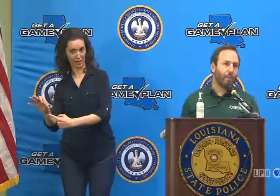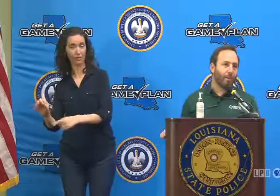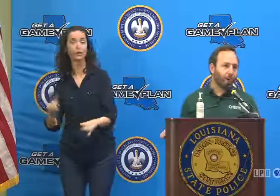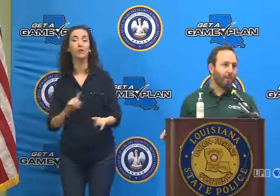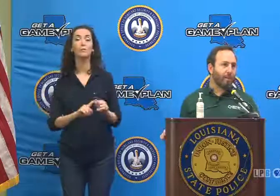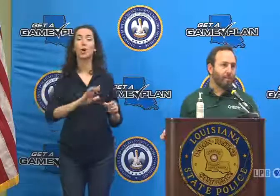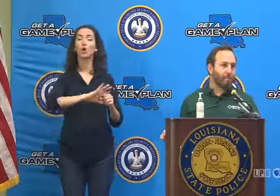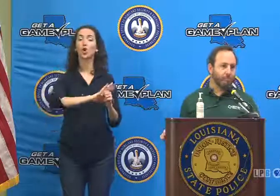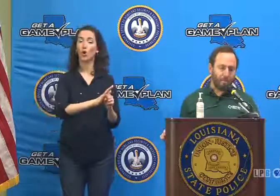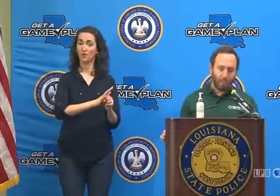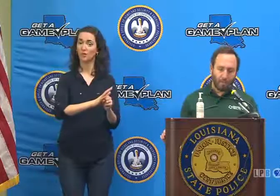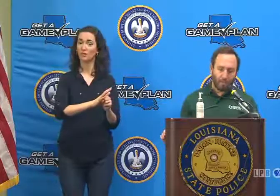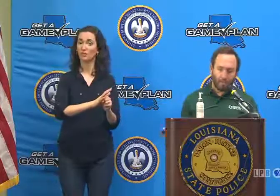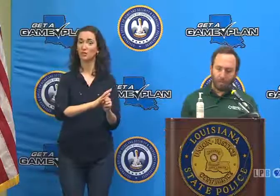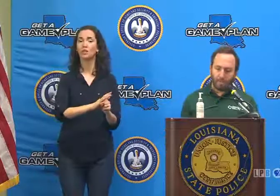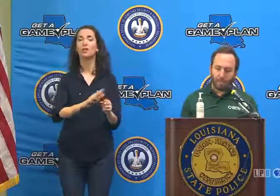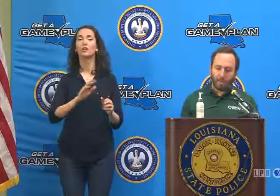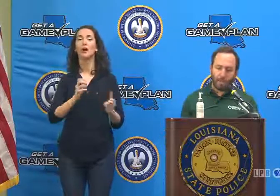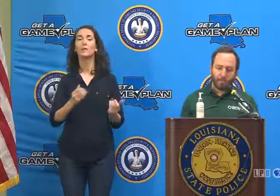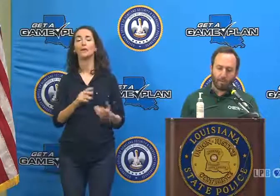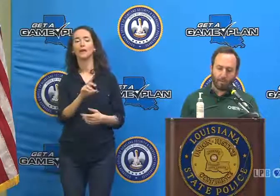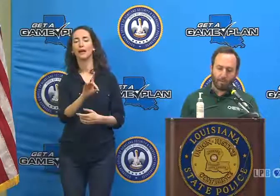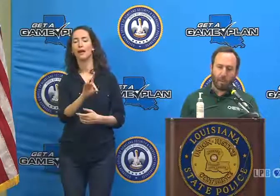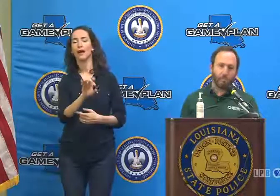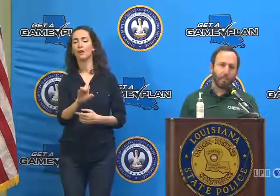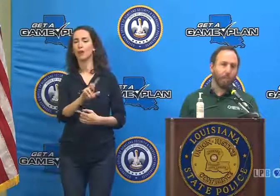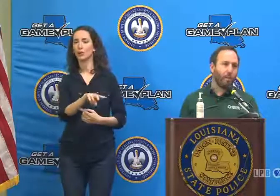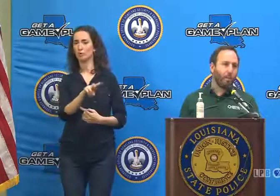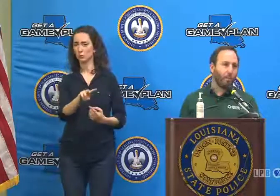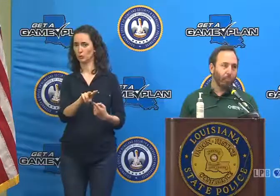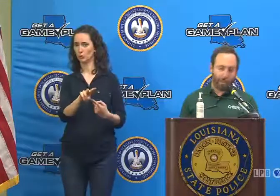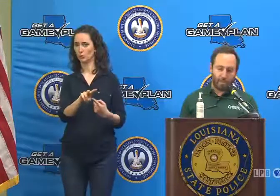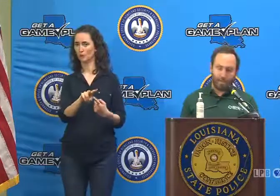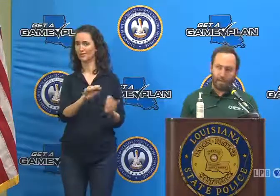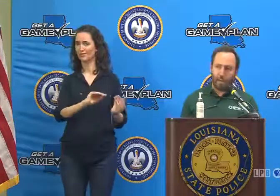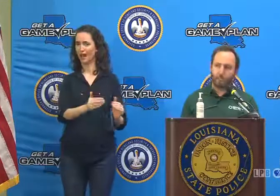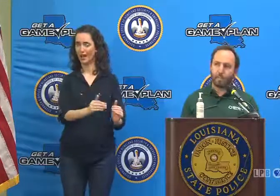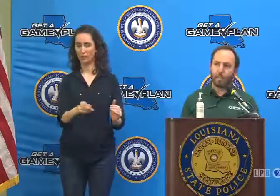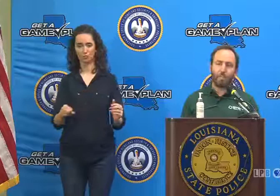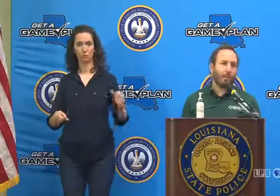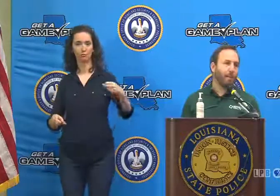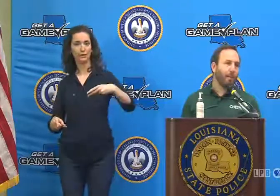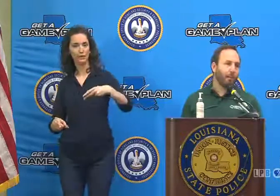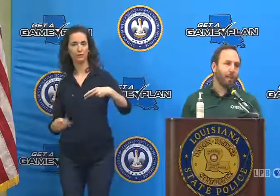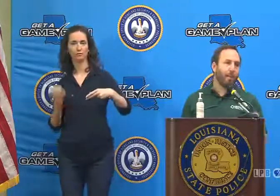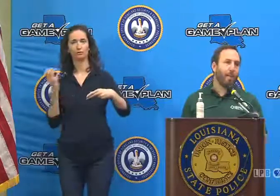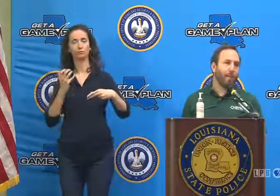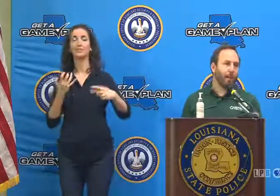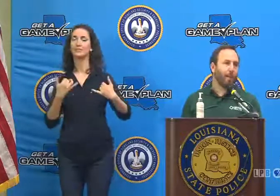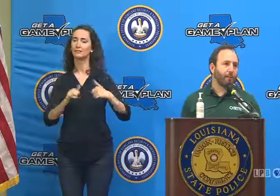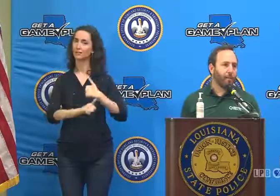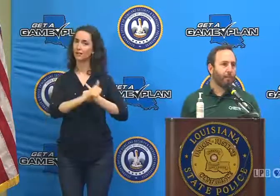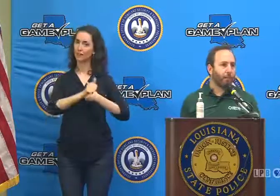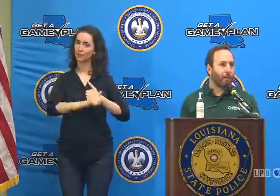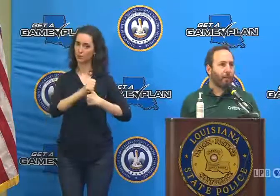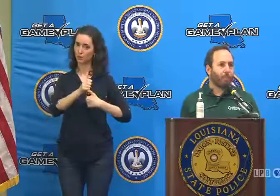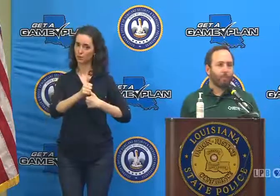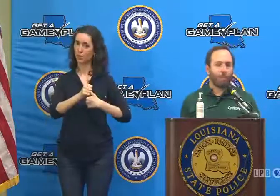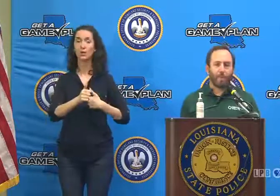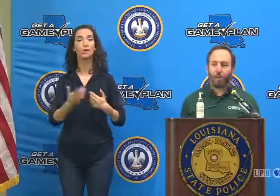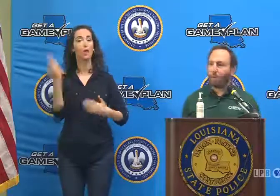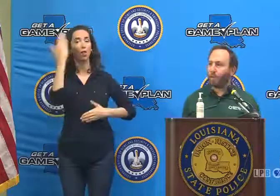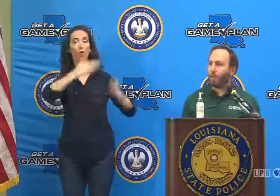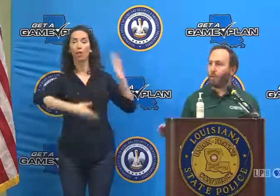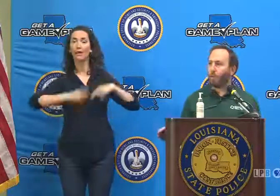COVID deaths. So this remains a real threat, albeit sometimes an invisible threat.